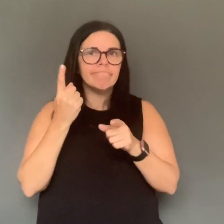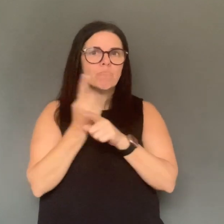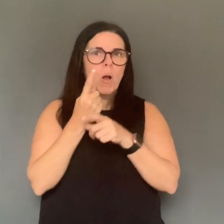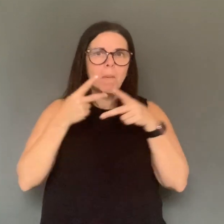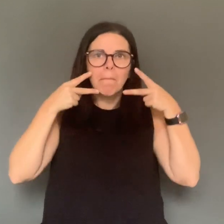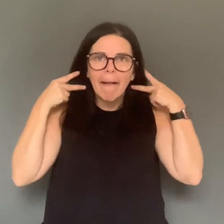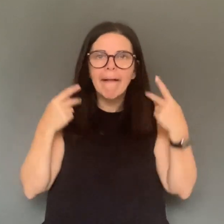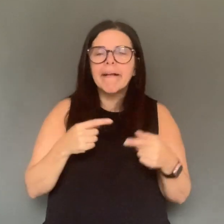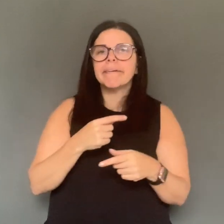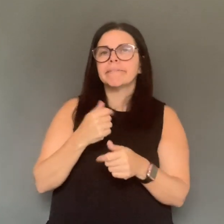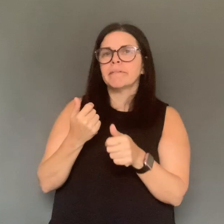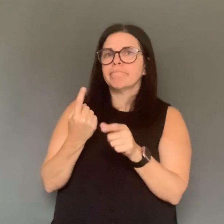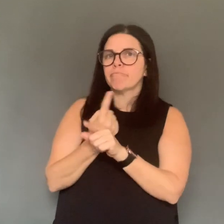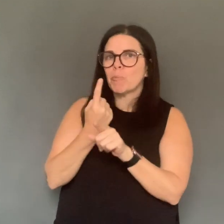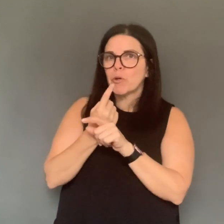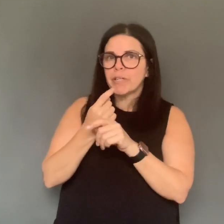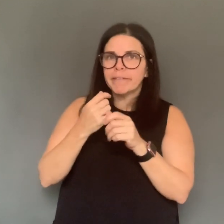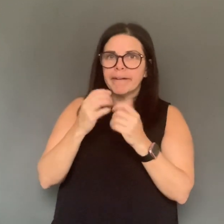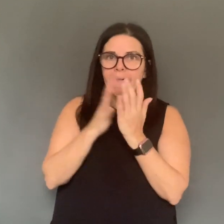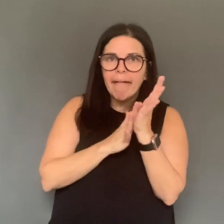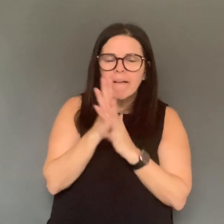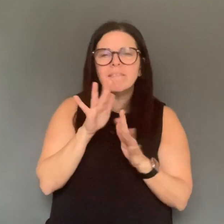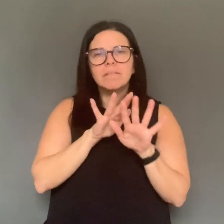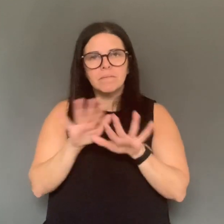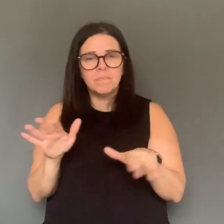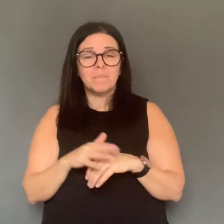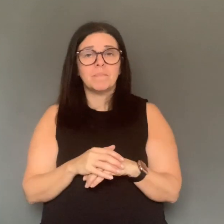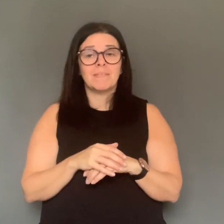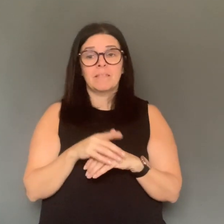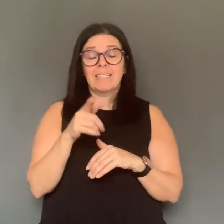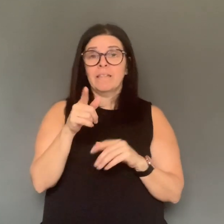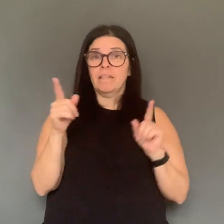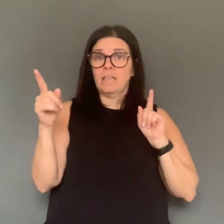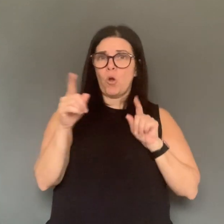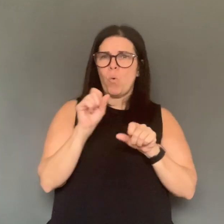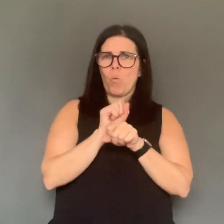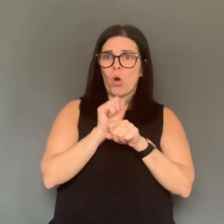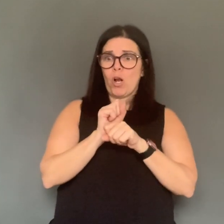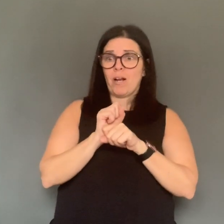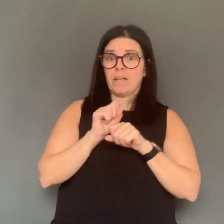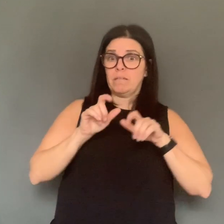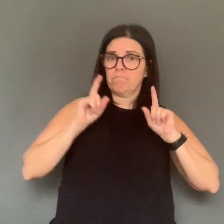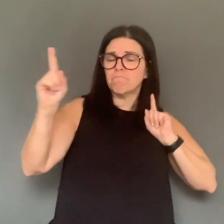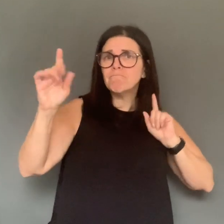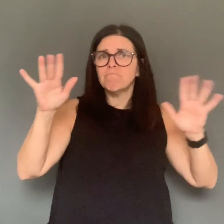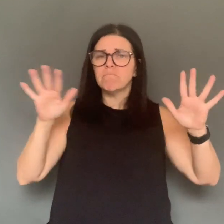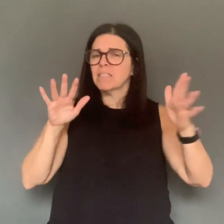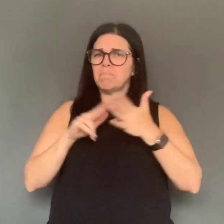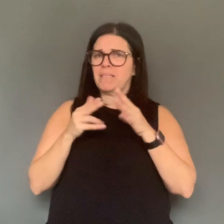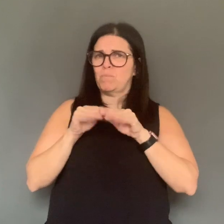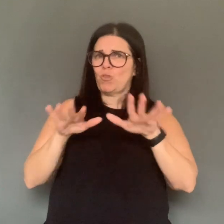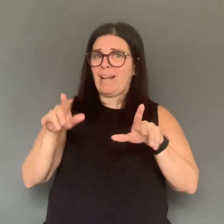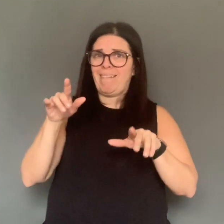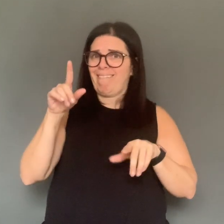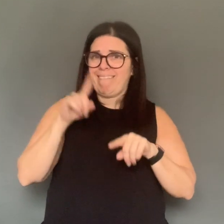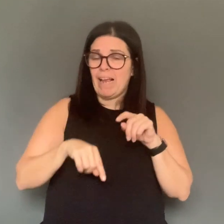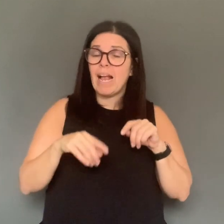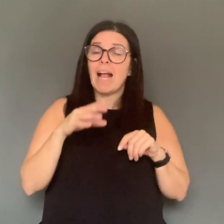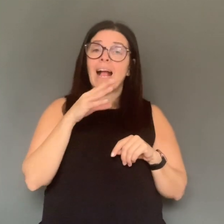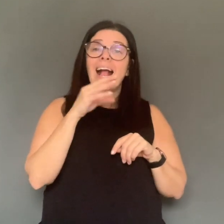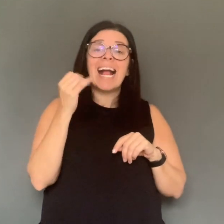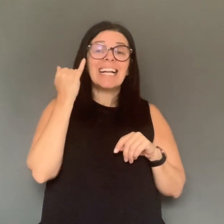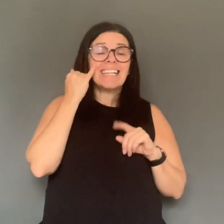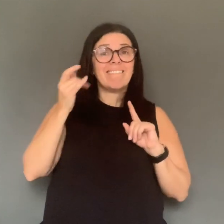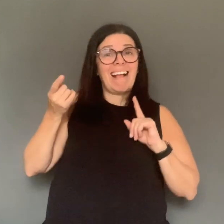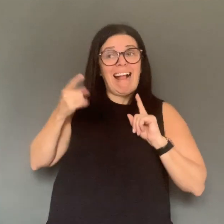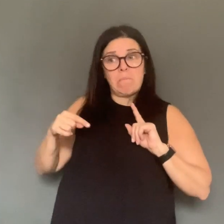you end up in contracting the disease, by maintaining the physical distance of two meters, you are not spreading it to others and breaking the chain of